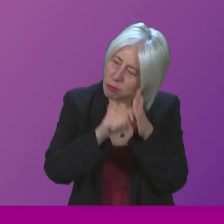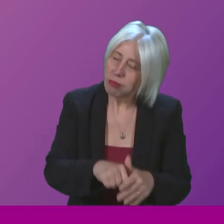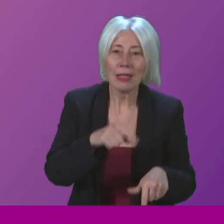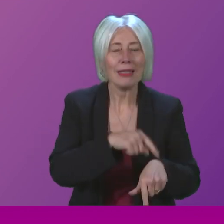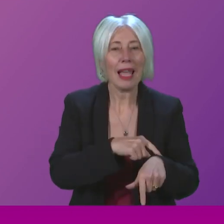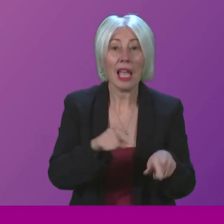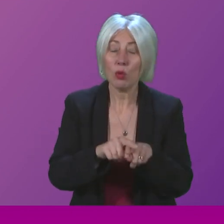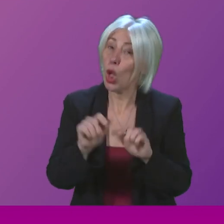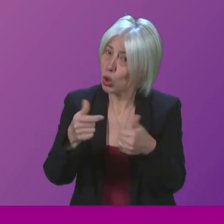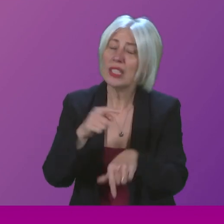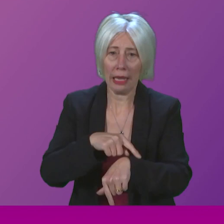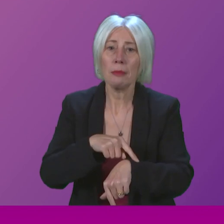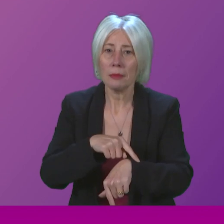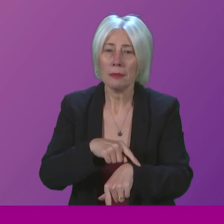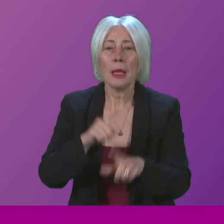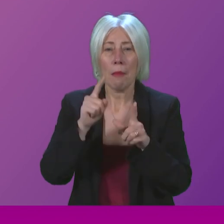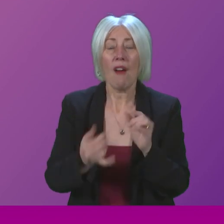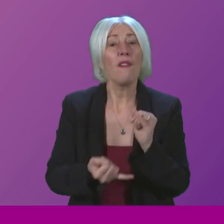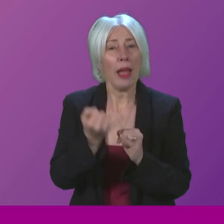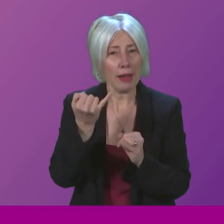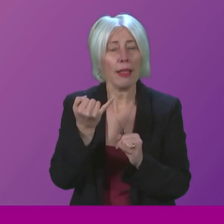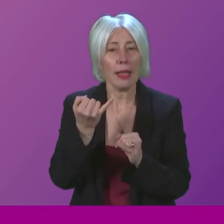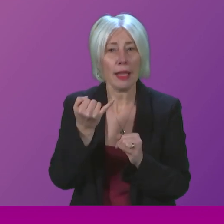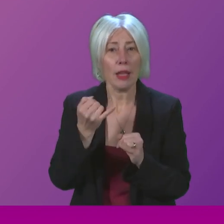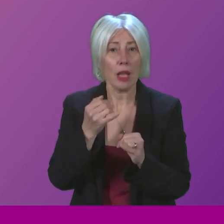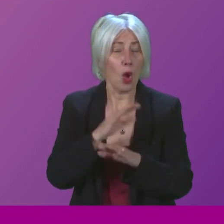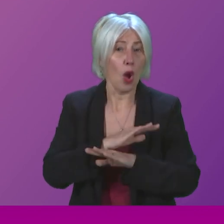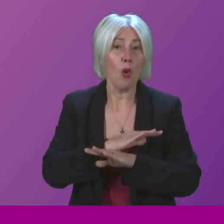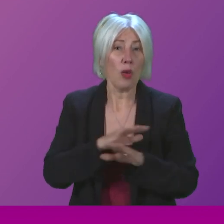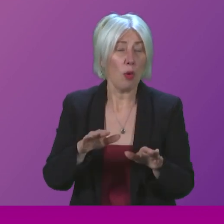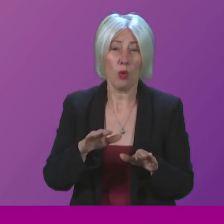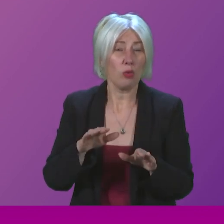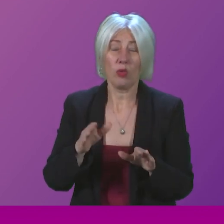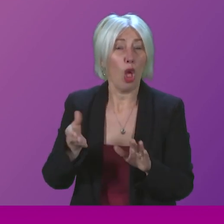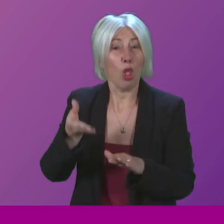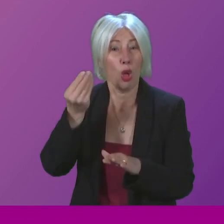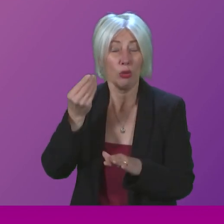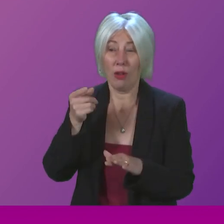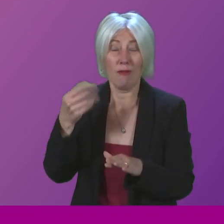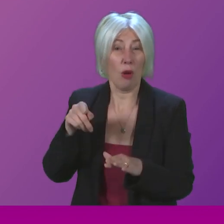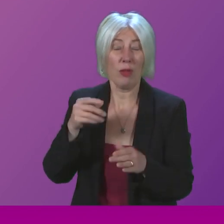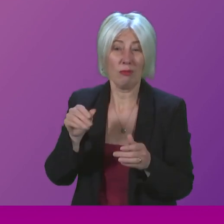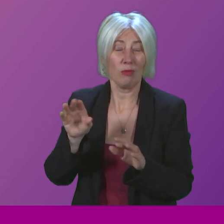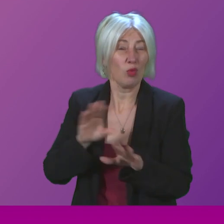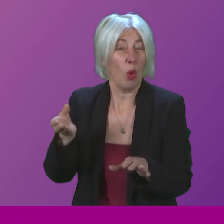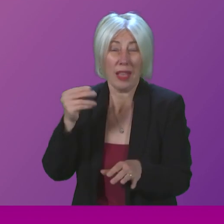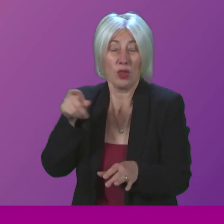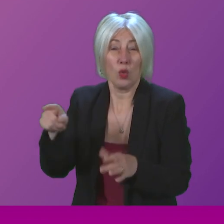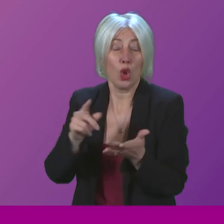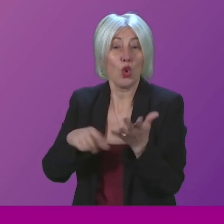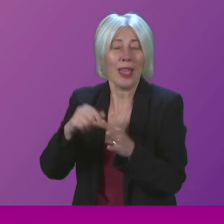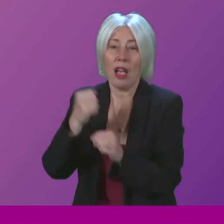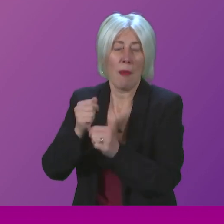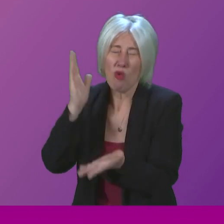as well as in good times. And finally, Presiding Officer, we will take no lessons from the UK government who are doing real damage,